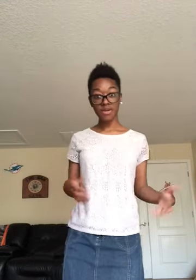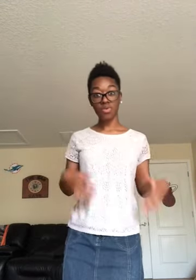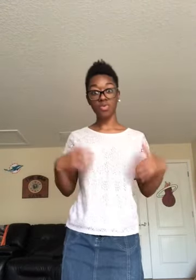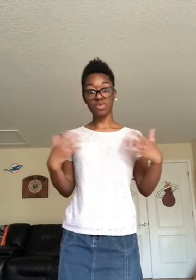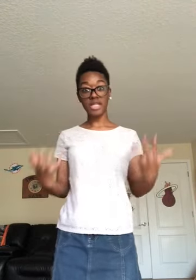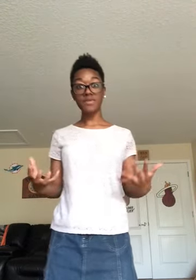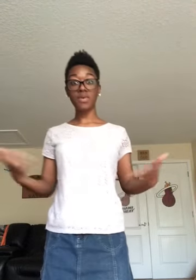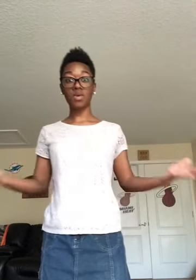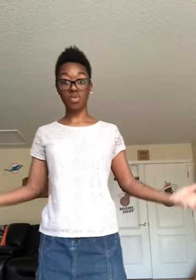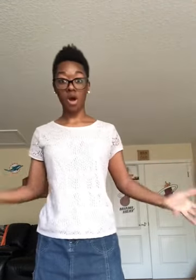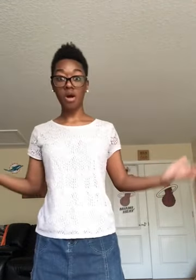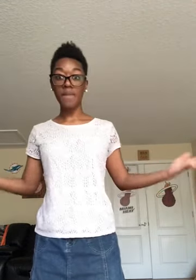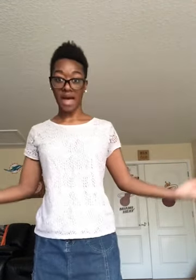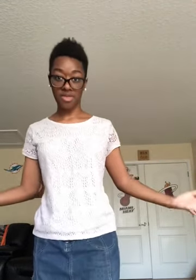will leave you in the wrong path.